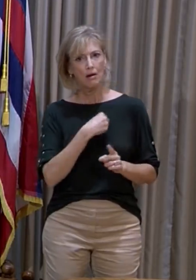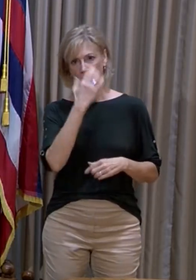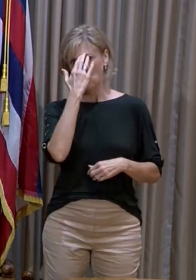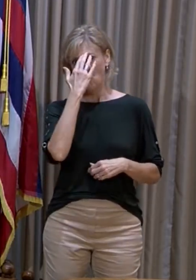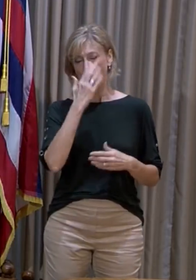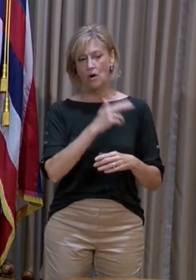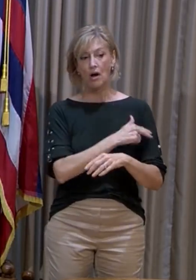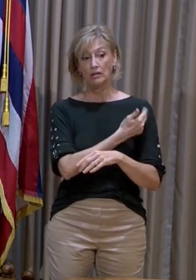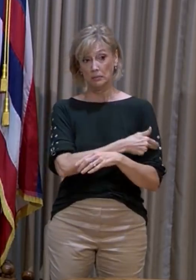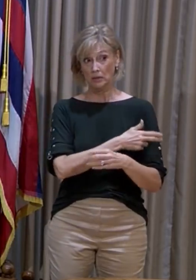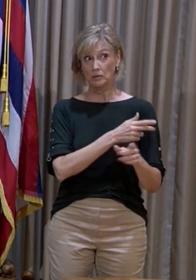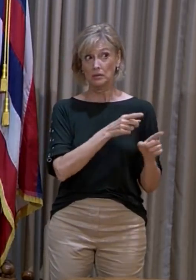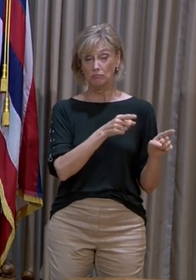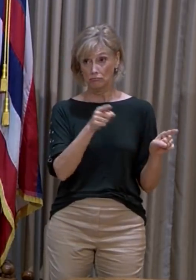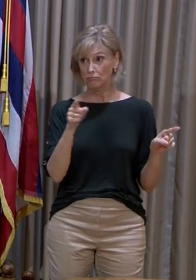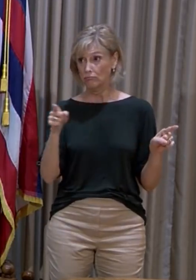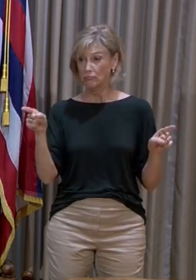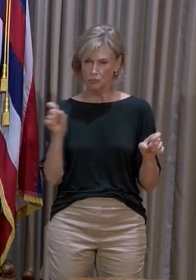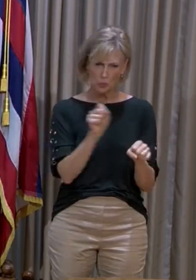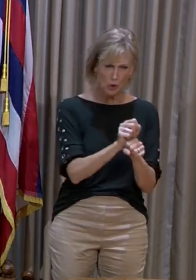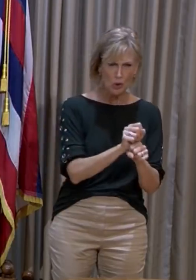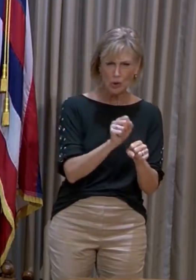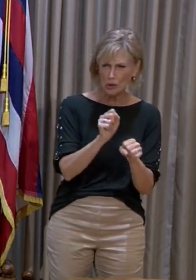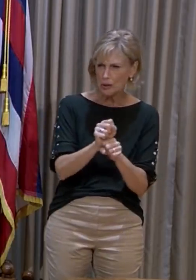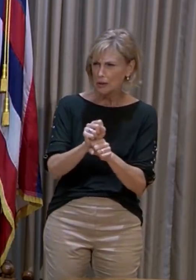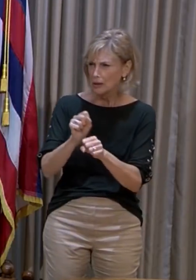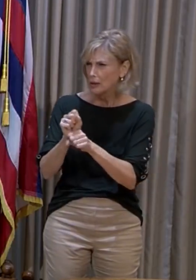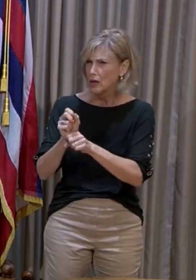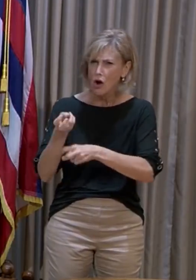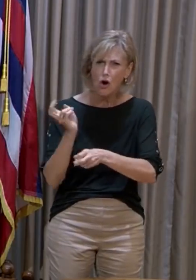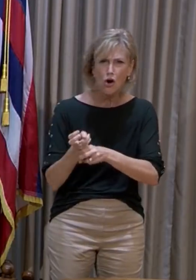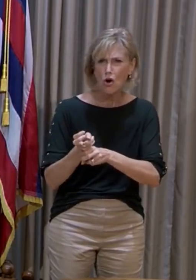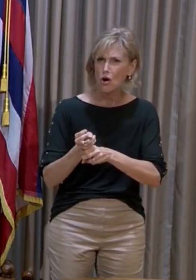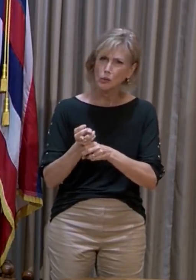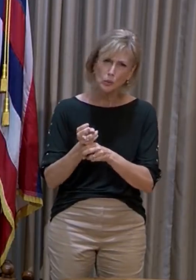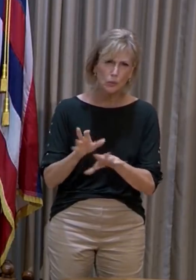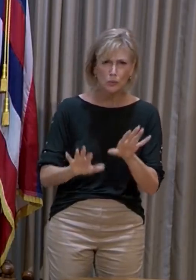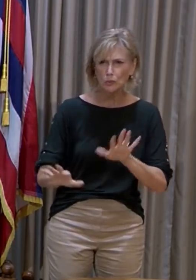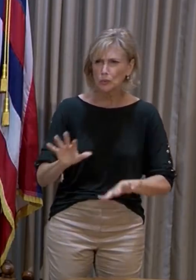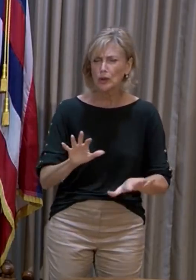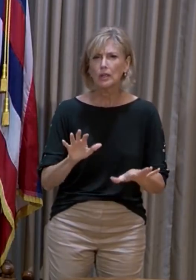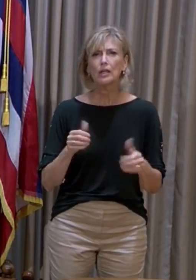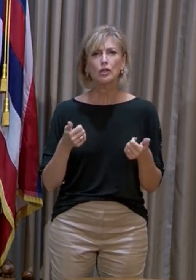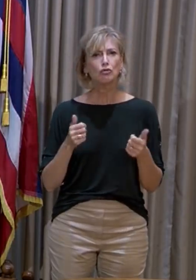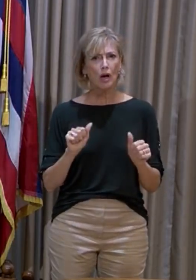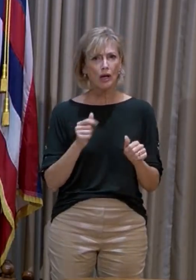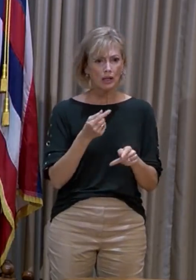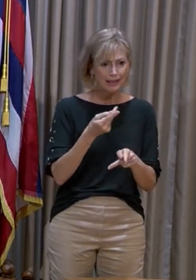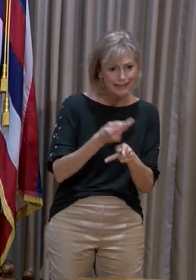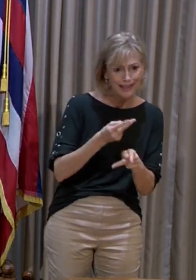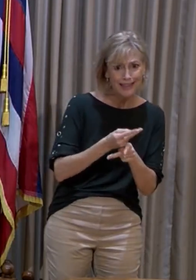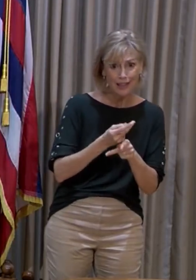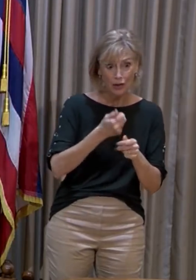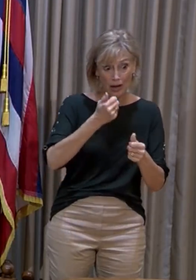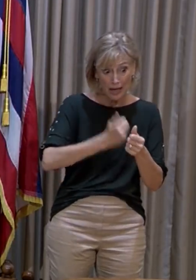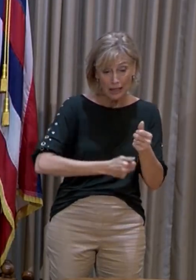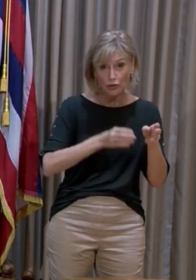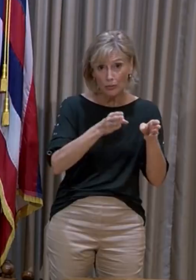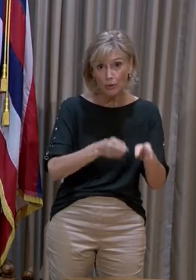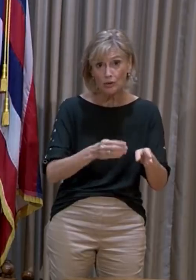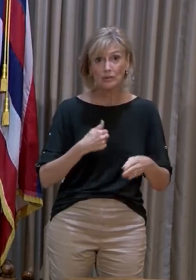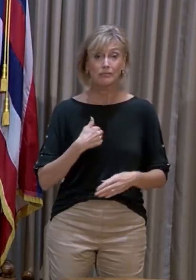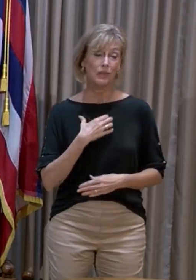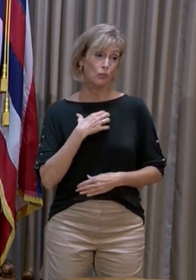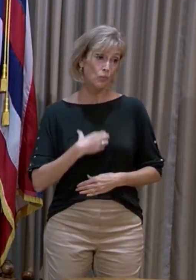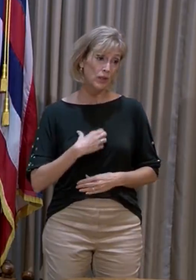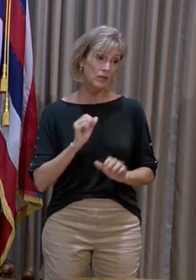hospitals are working very hard to be able to treat everyone. I wish I